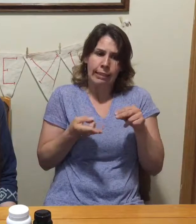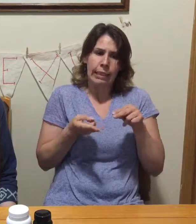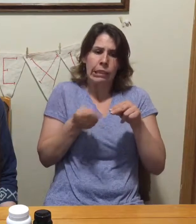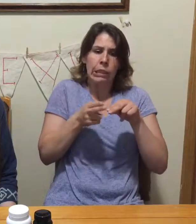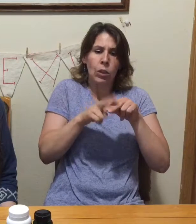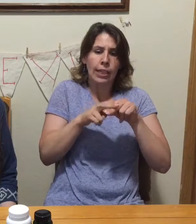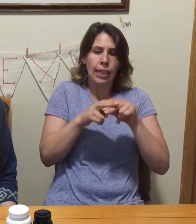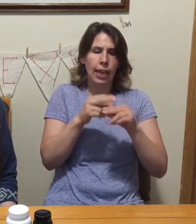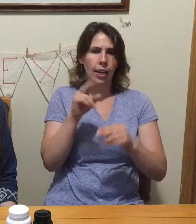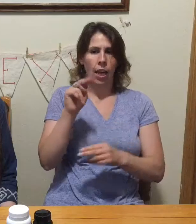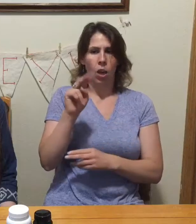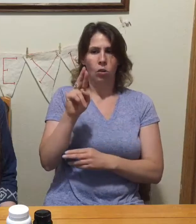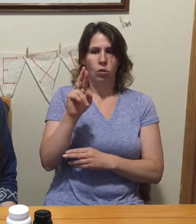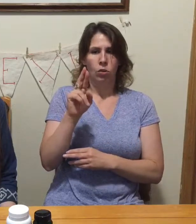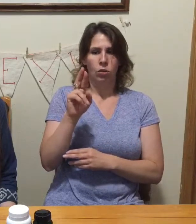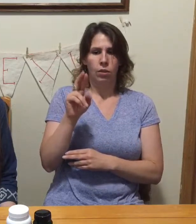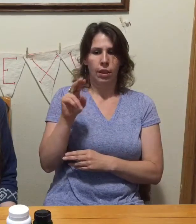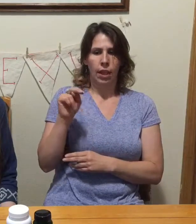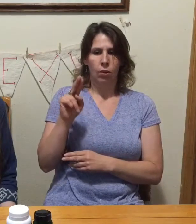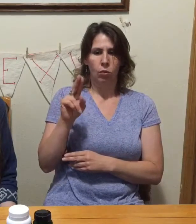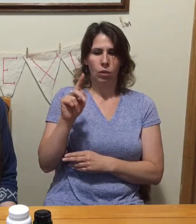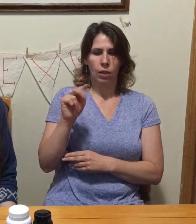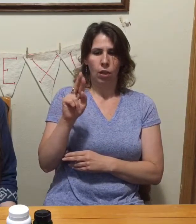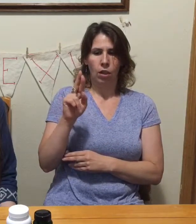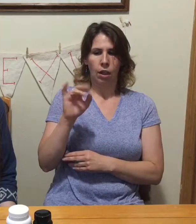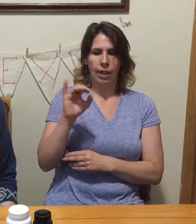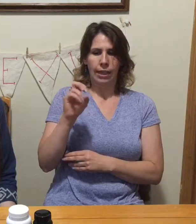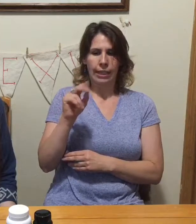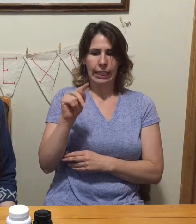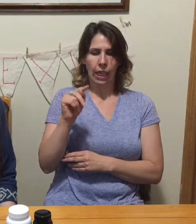and it helps increase nutrient absorption.